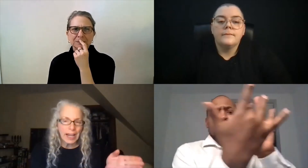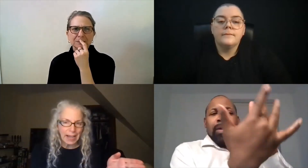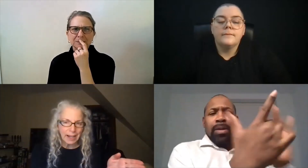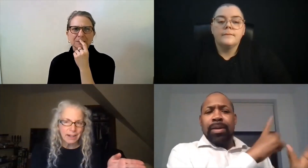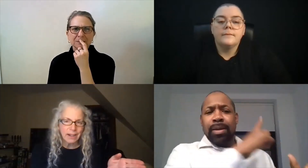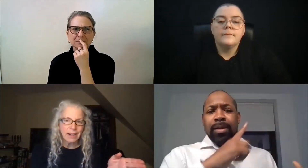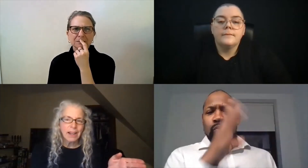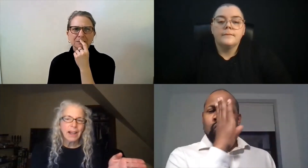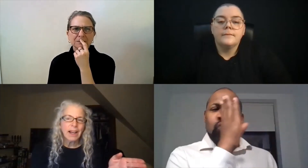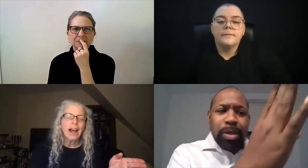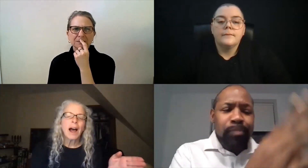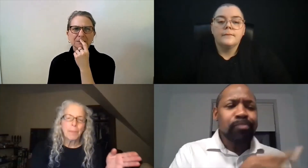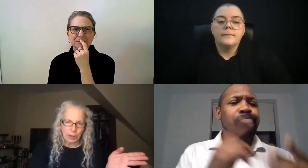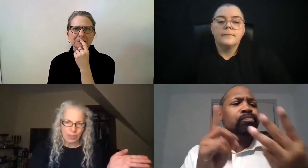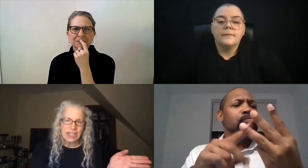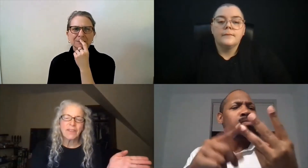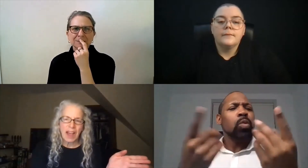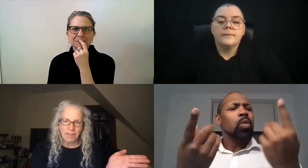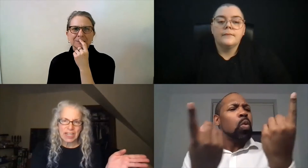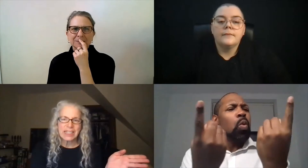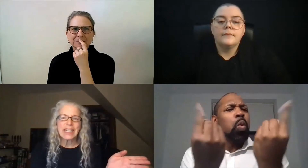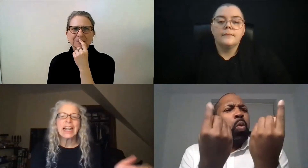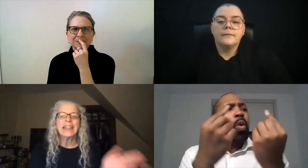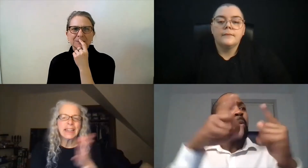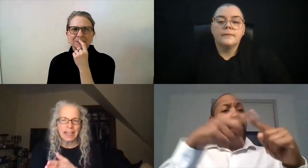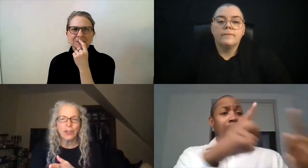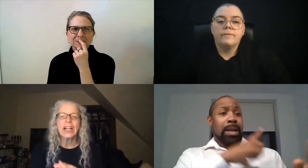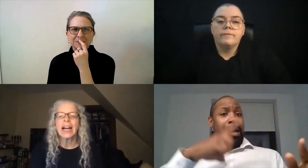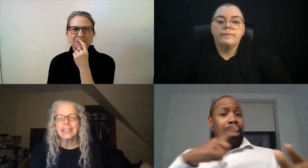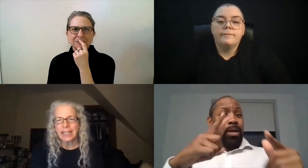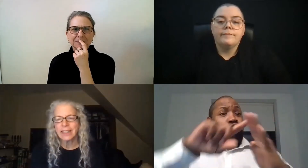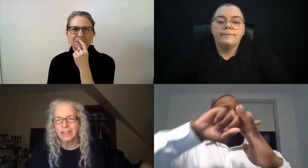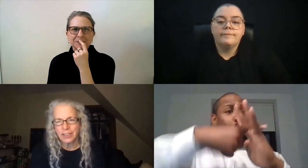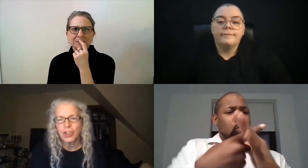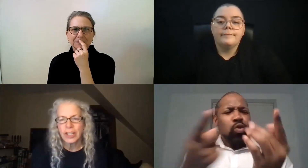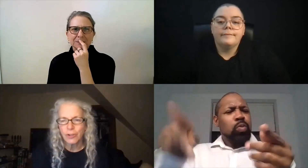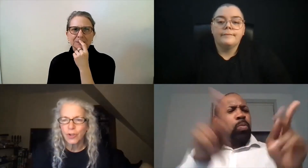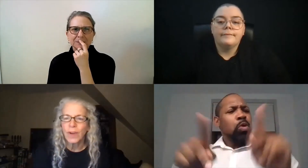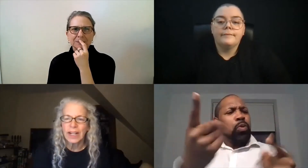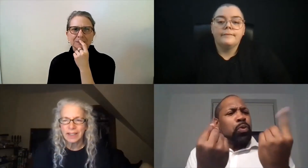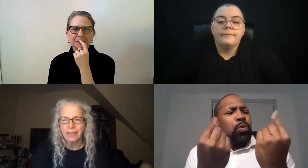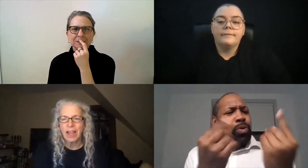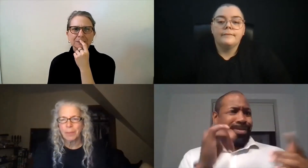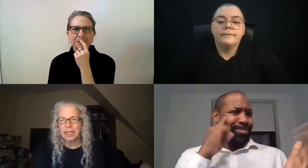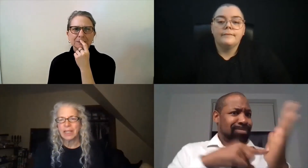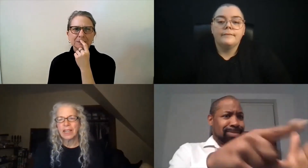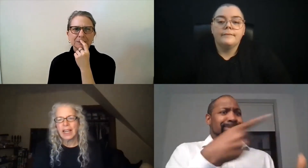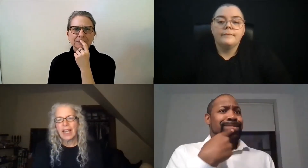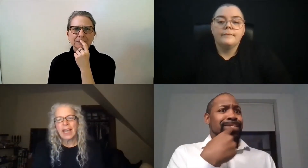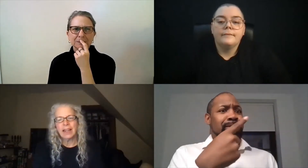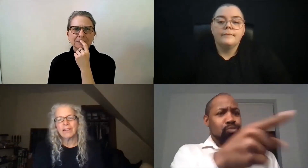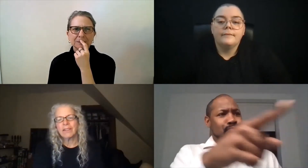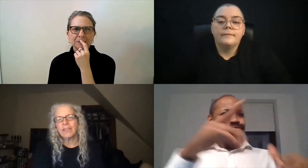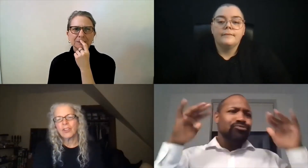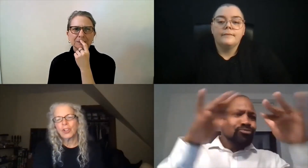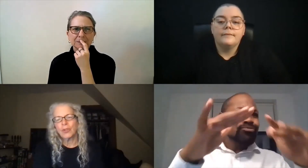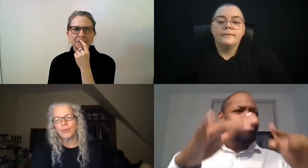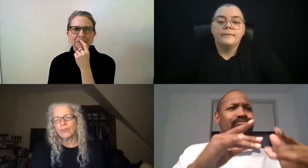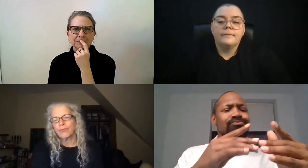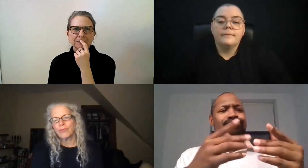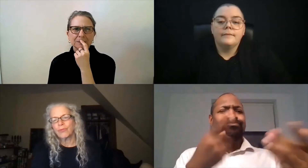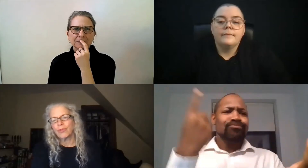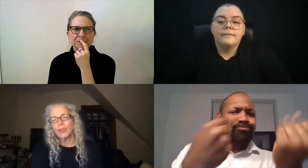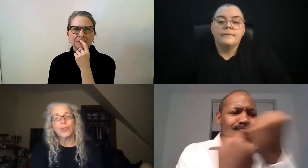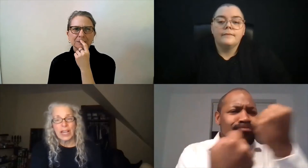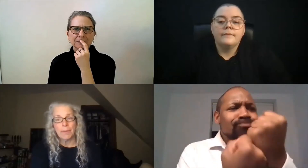beforehand about self-advocacy. And then they could contact their legislators directly to lobby. And, you know,